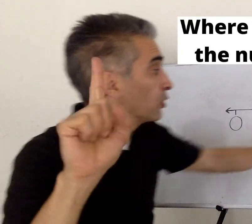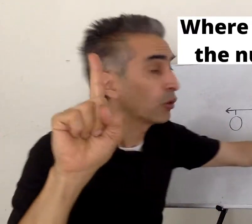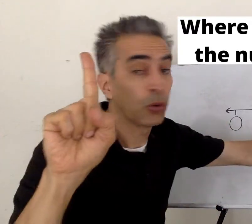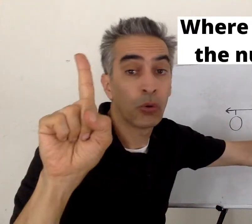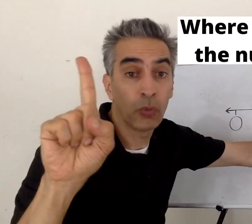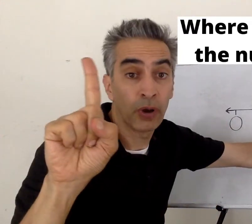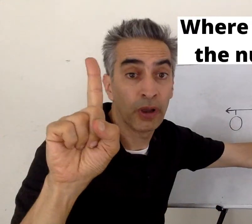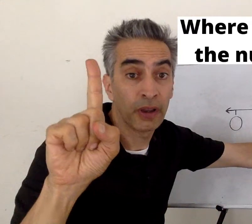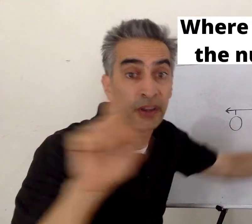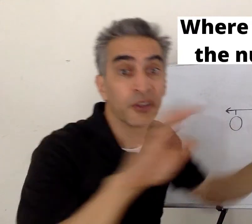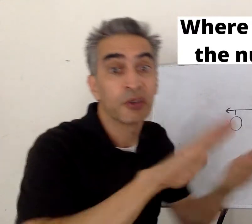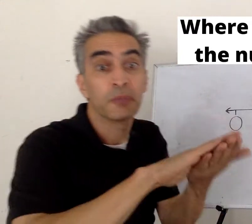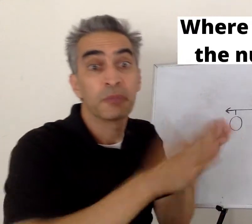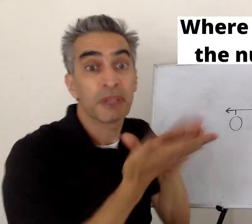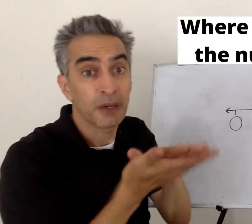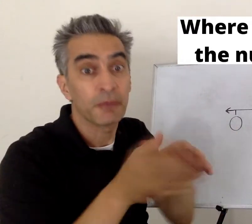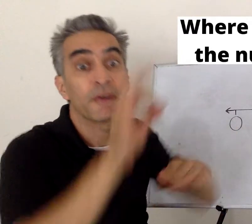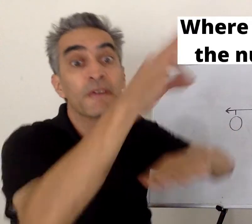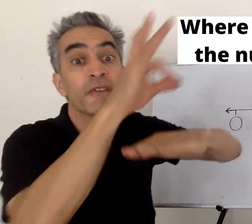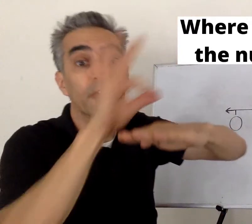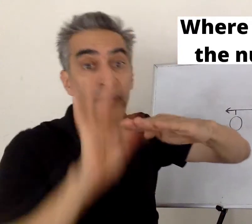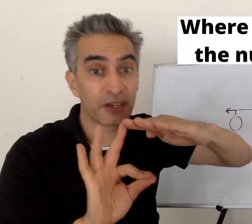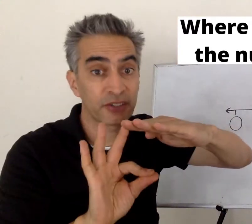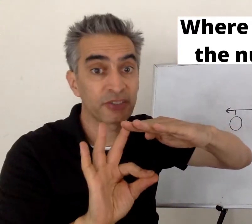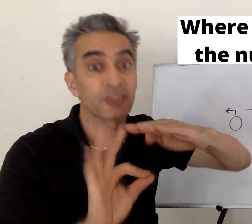change this zero and this one into fractions.